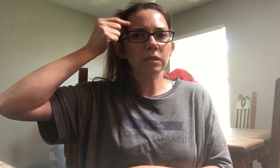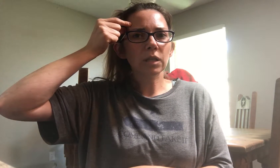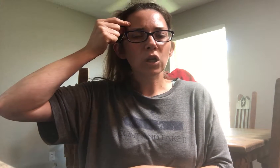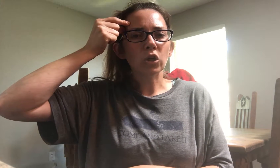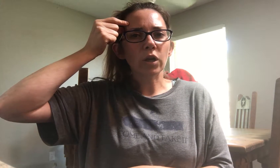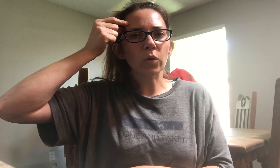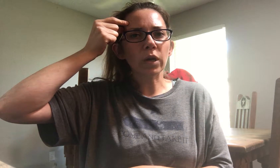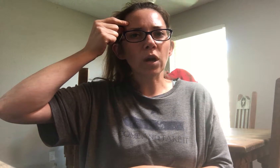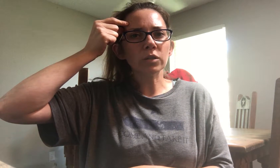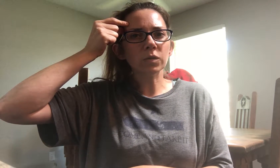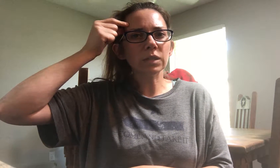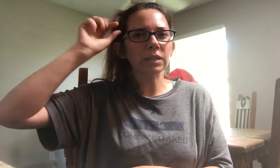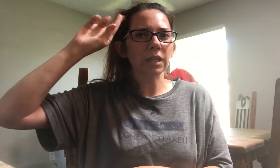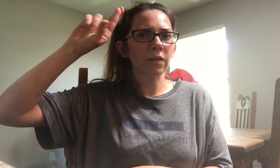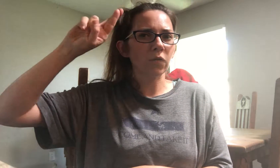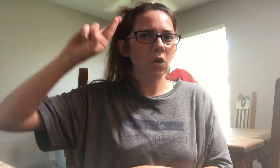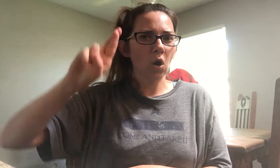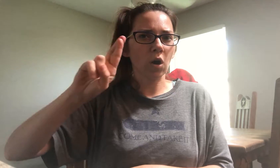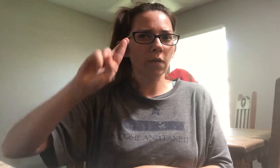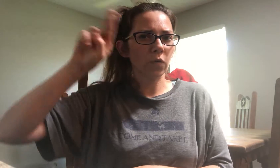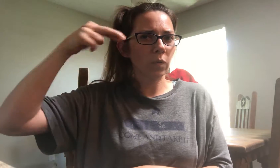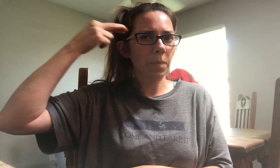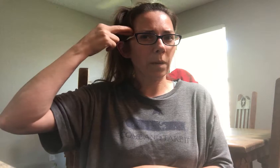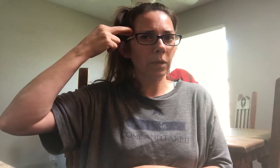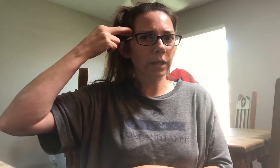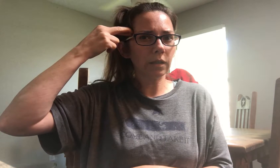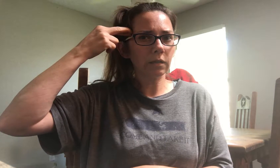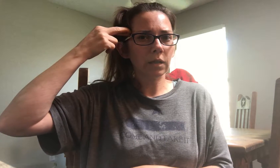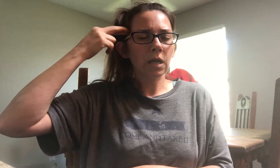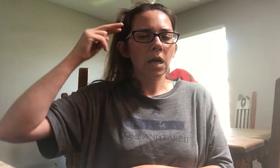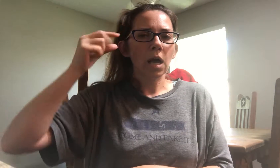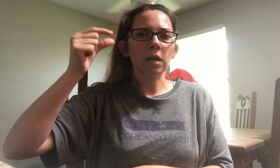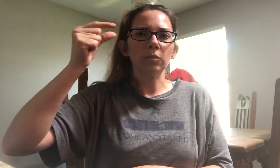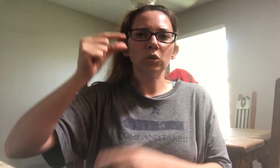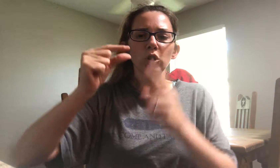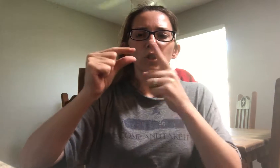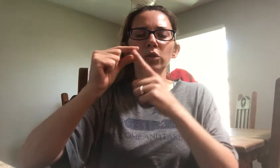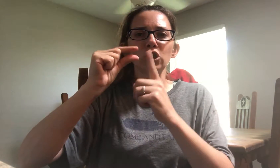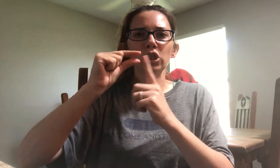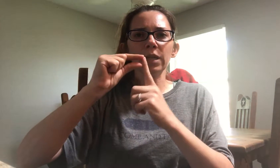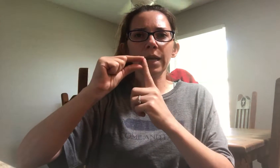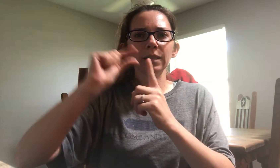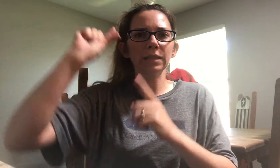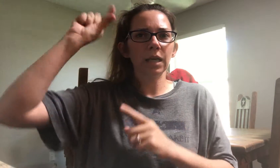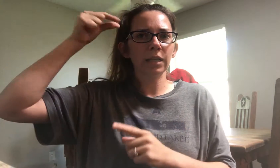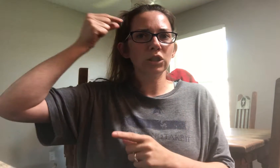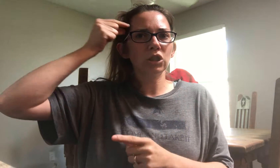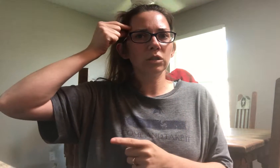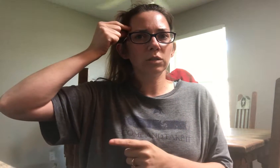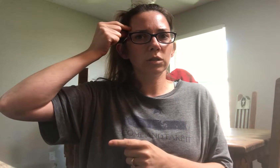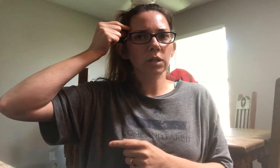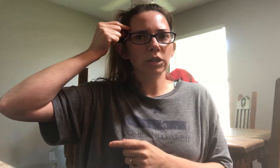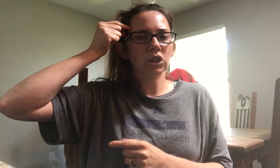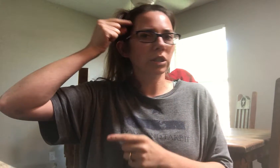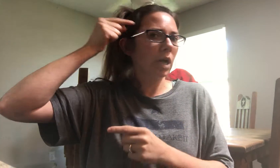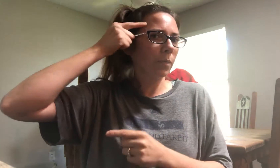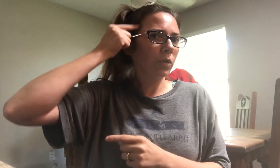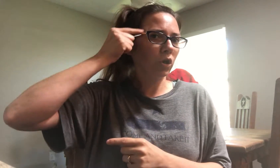You can also see the sign for R for republic. So you can do the G hand sign and touch to top your